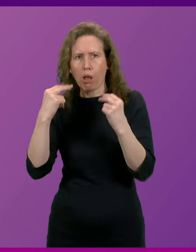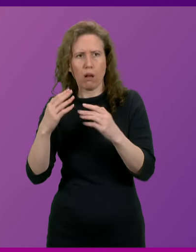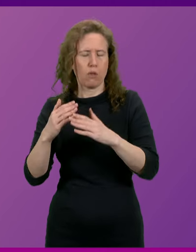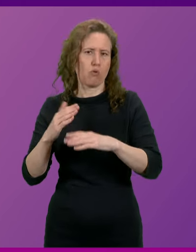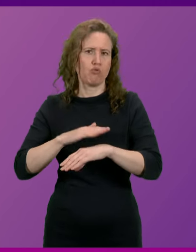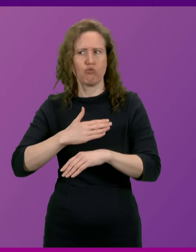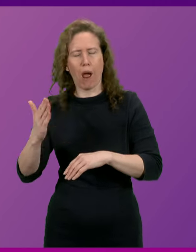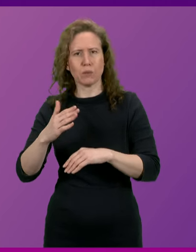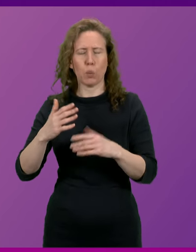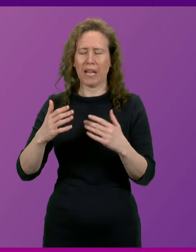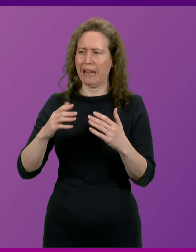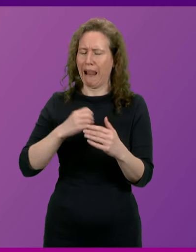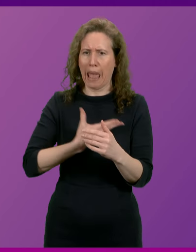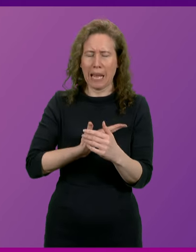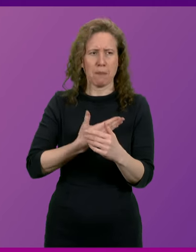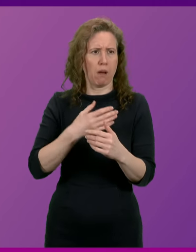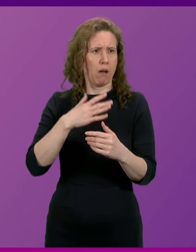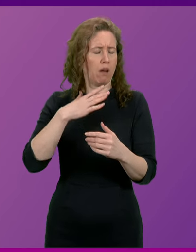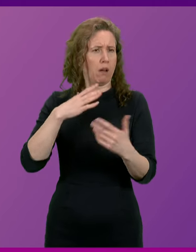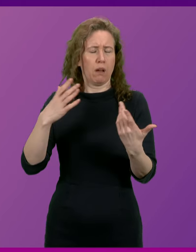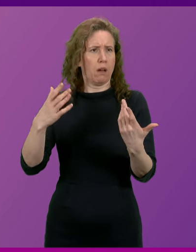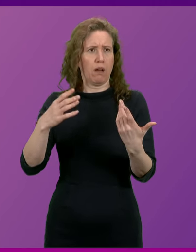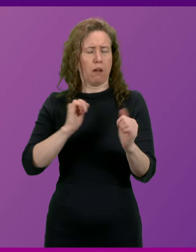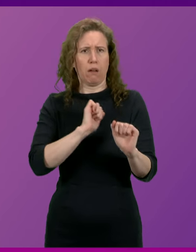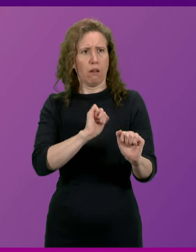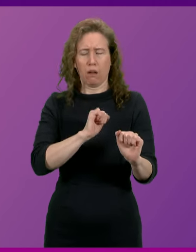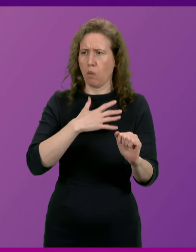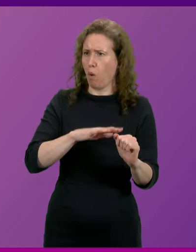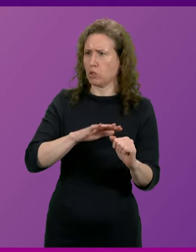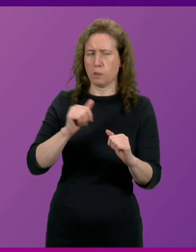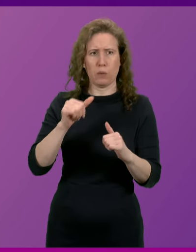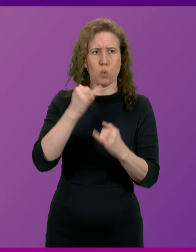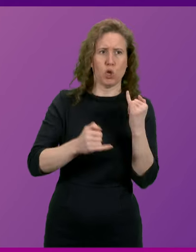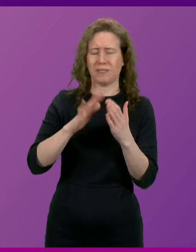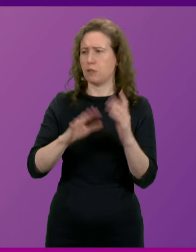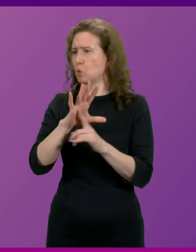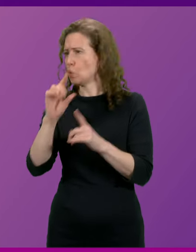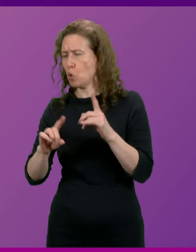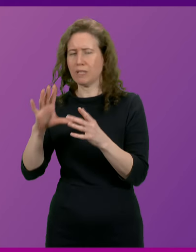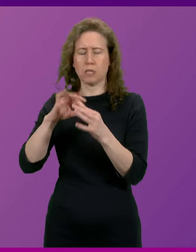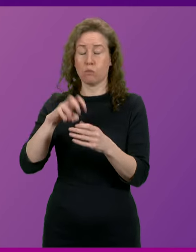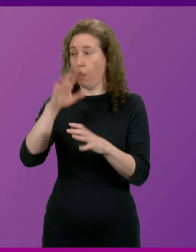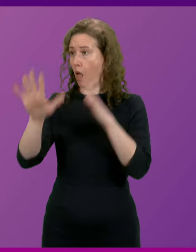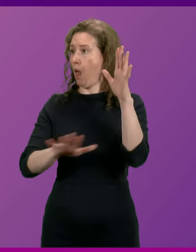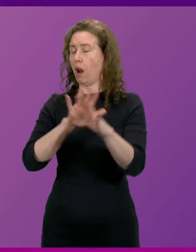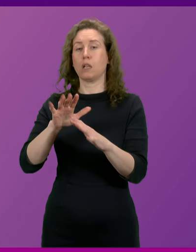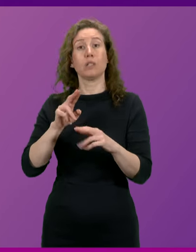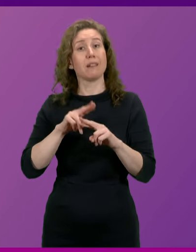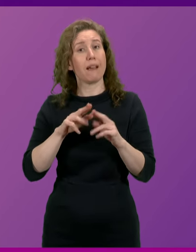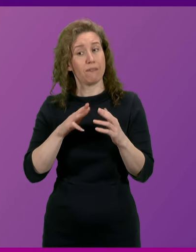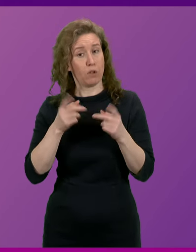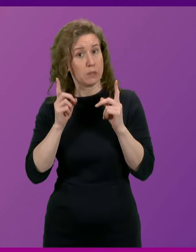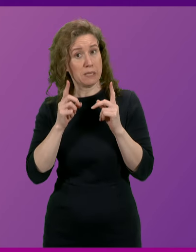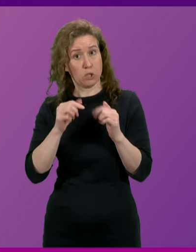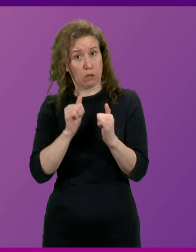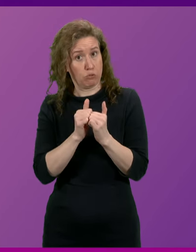hellbent on an outright outwinging of the Tories on Brexit. Does the FM share my concerns there? And will